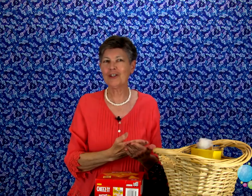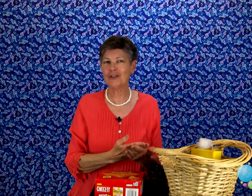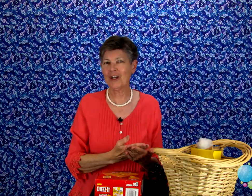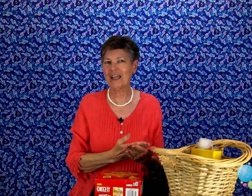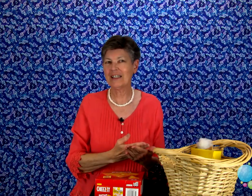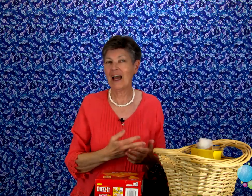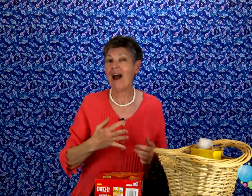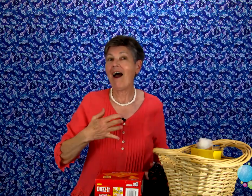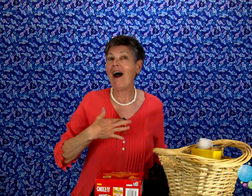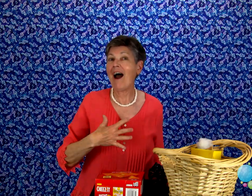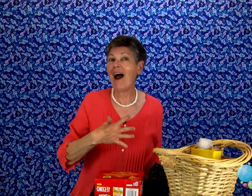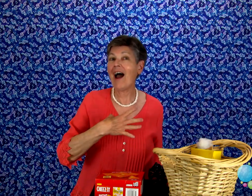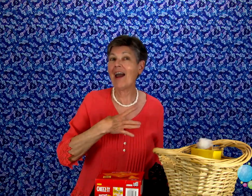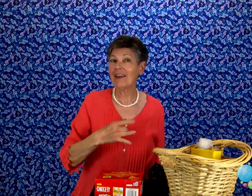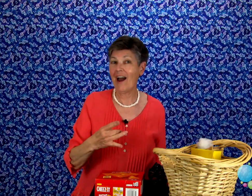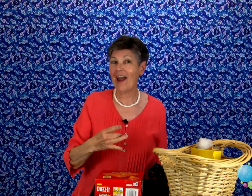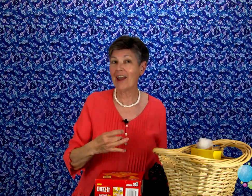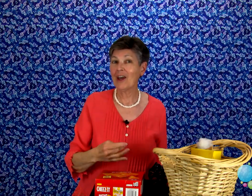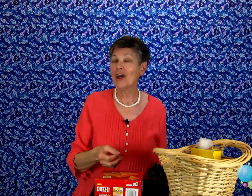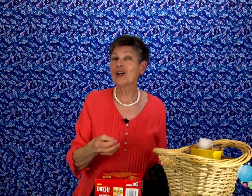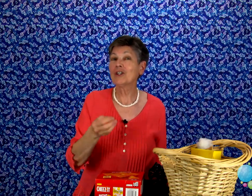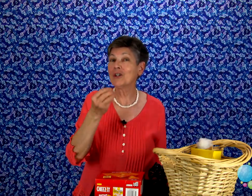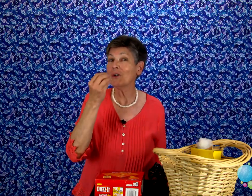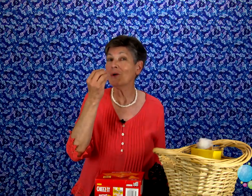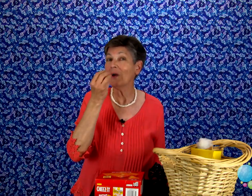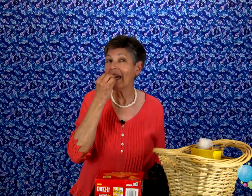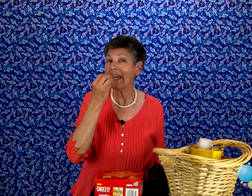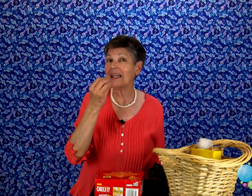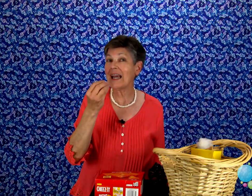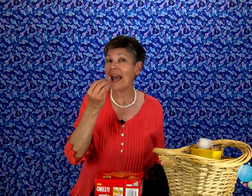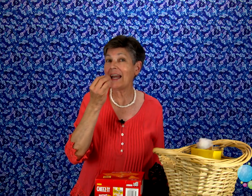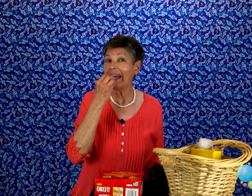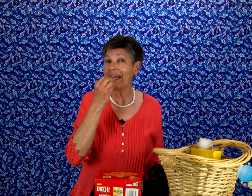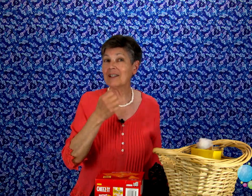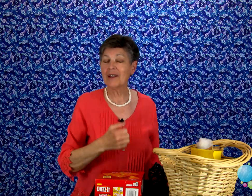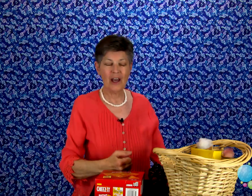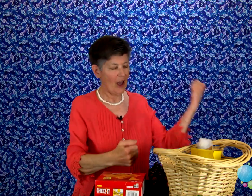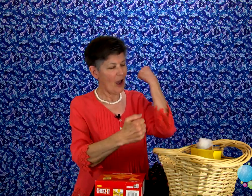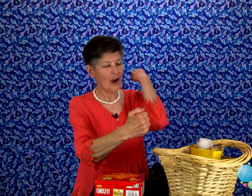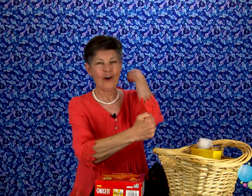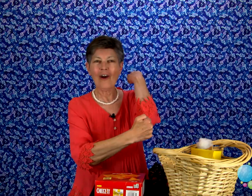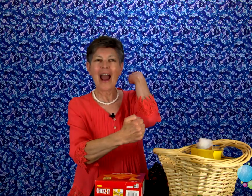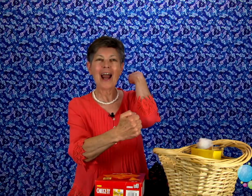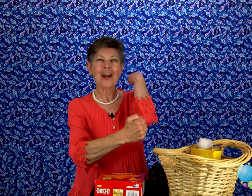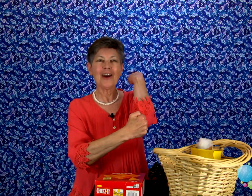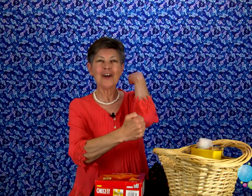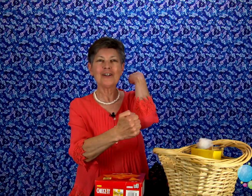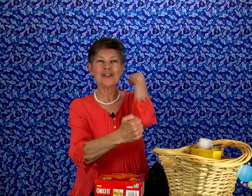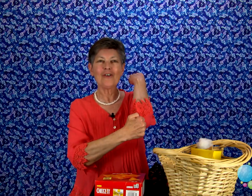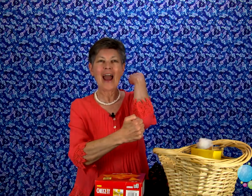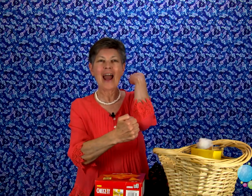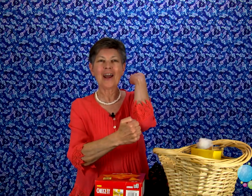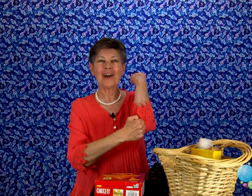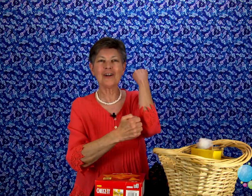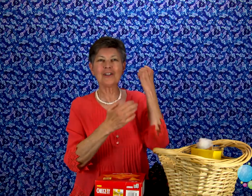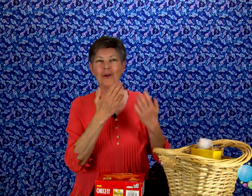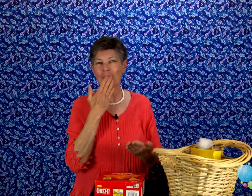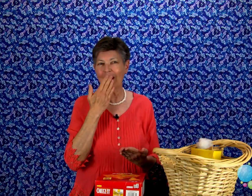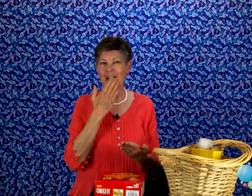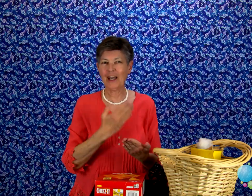treat I like to eat and eat Crackers, crackers, a really